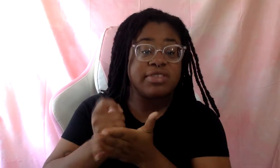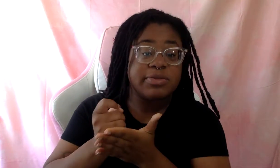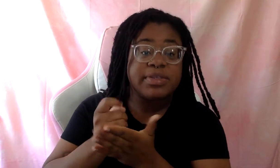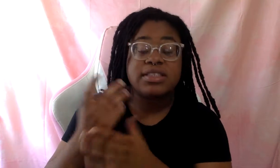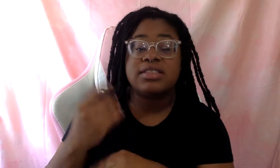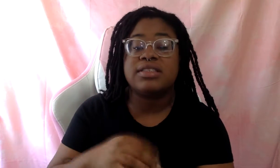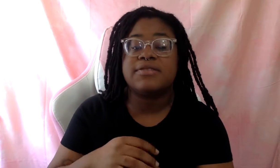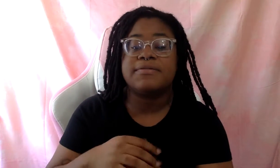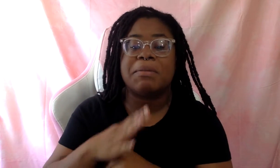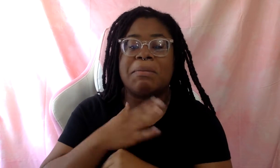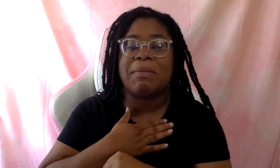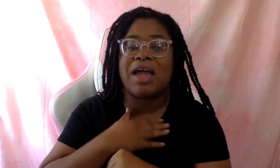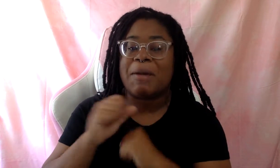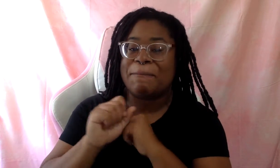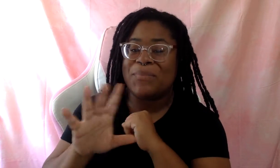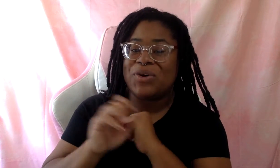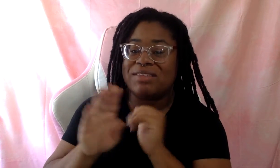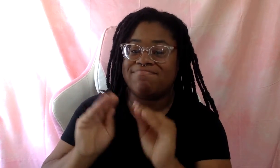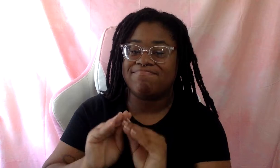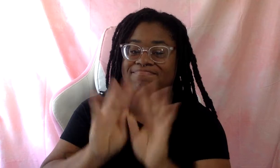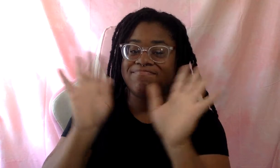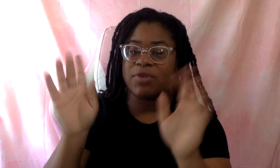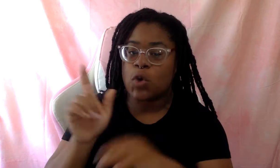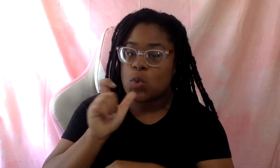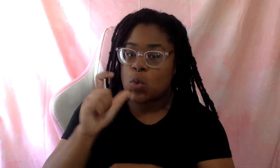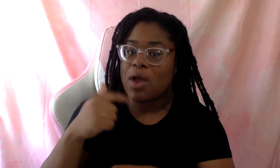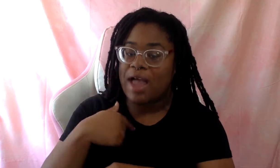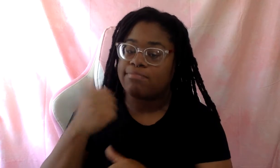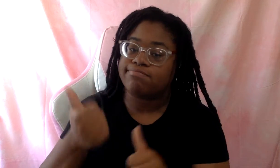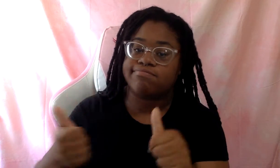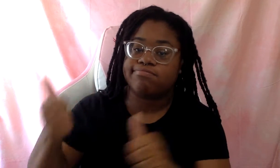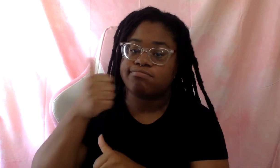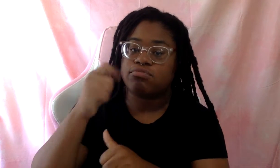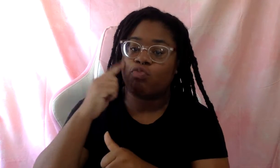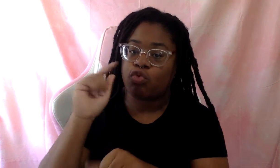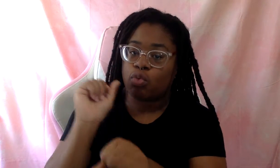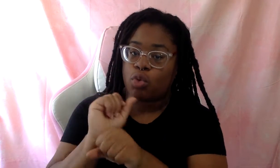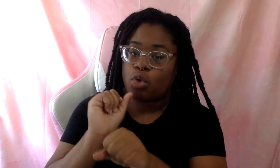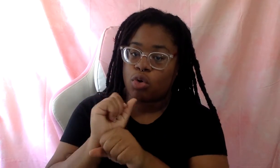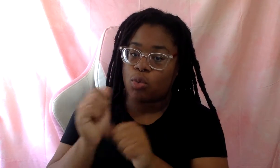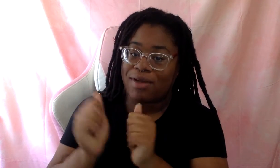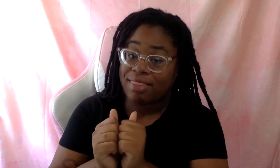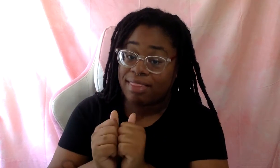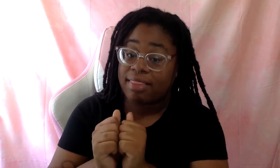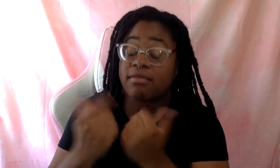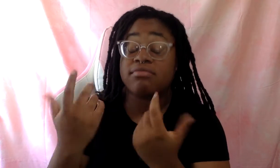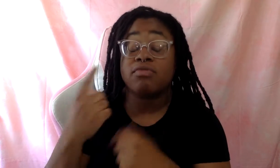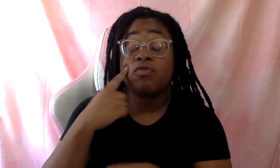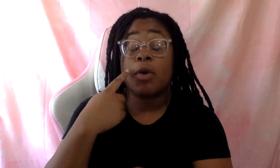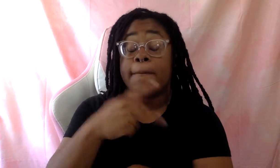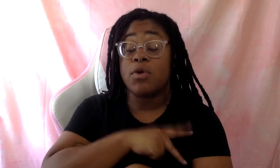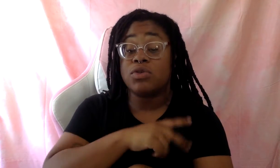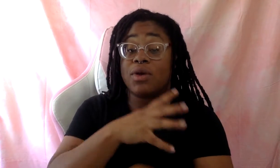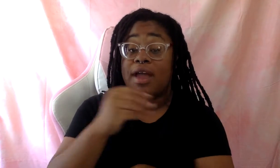pretty clear about who I'm prioritizing. And that's for both personal reasons and professional reasons.